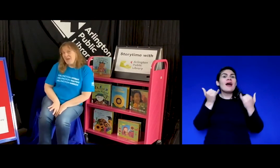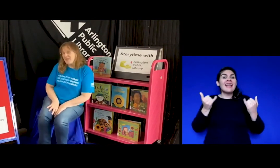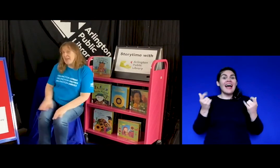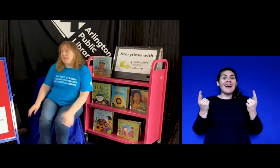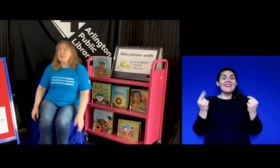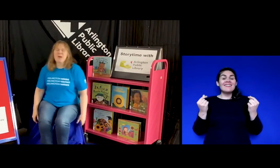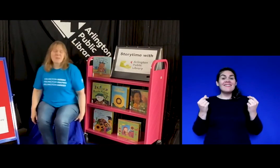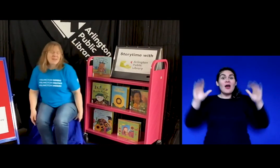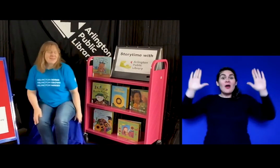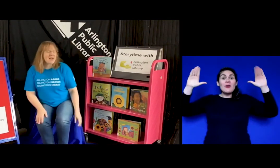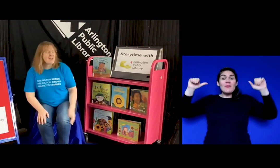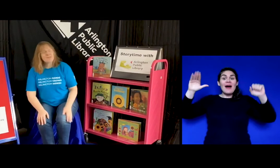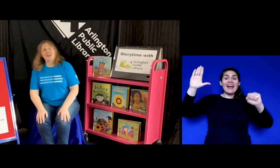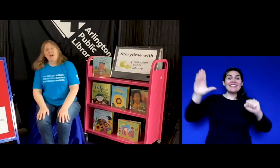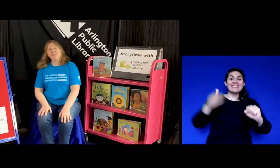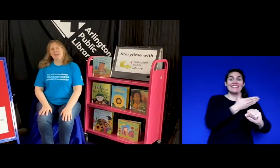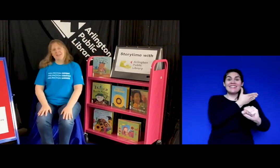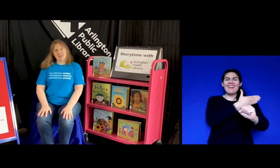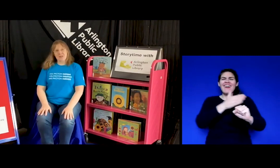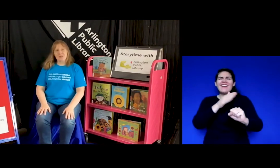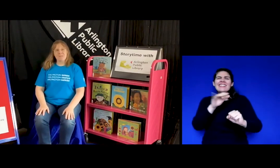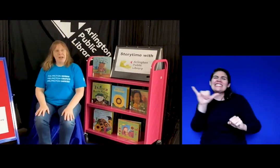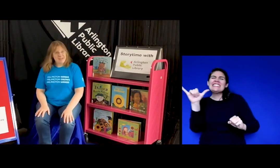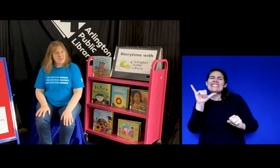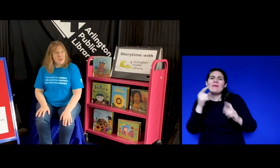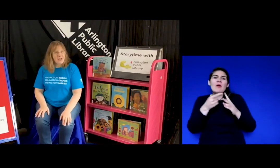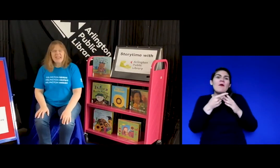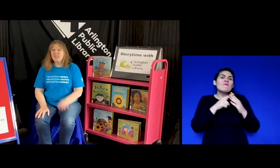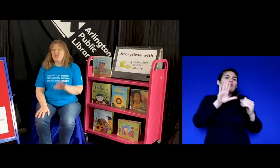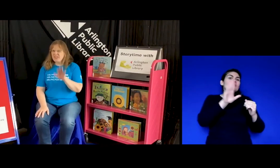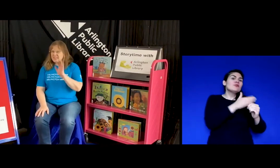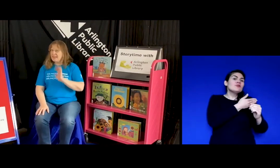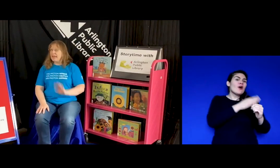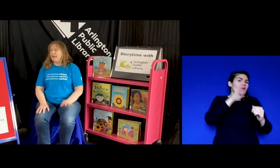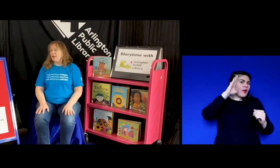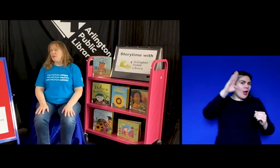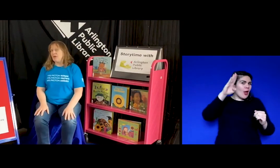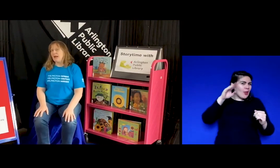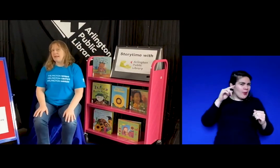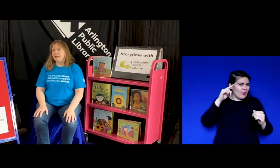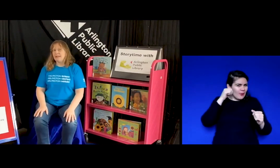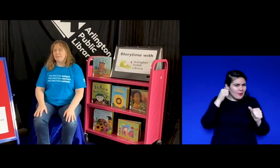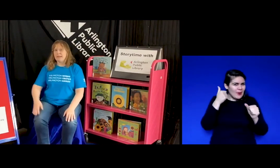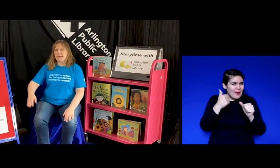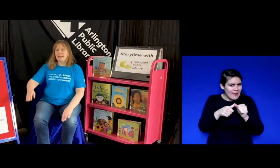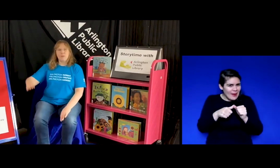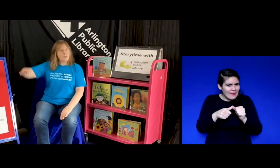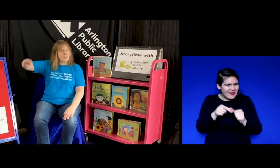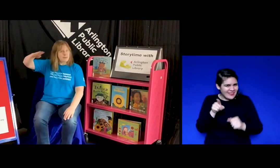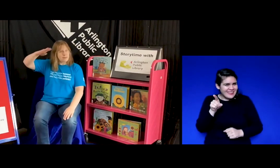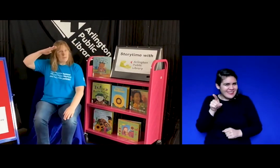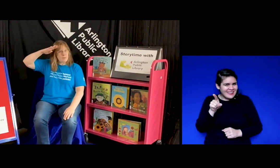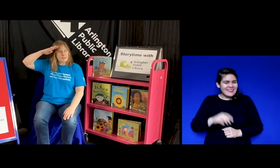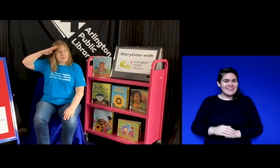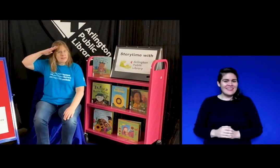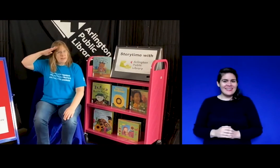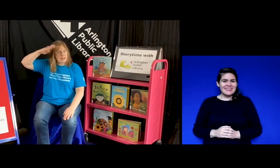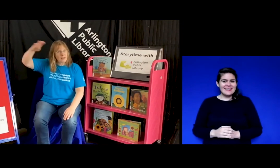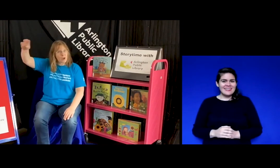at the library but uh for now i'm going to do the goodbye song and it's just like the hello song i did at the beginning at the beginning remember we said hello